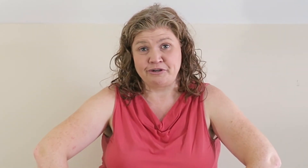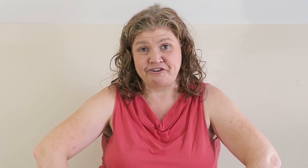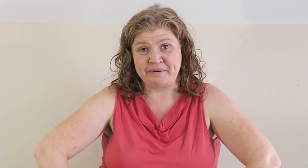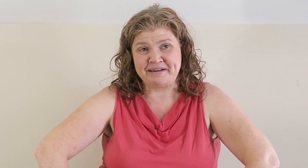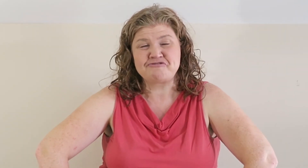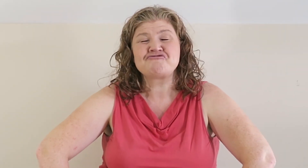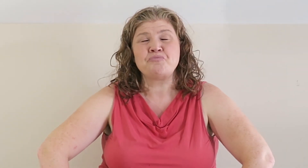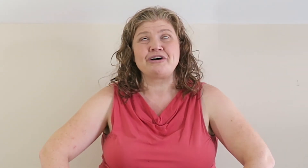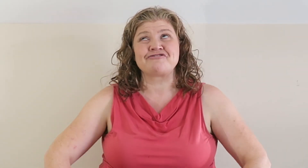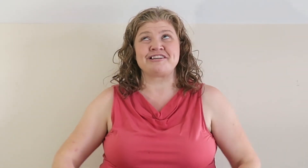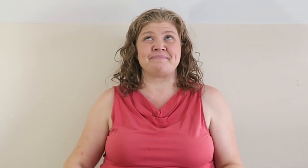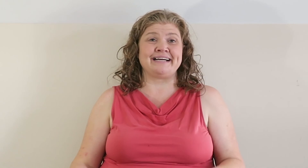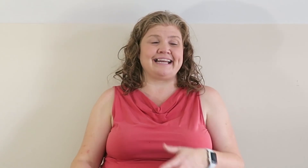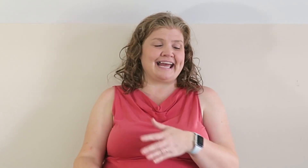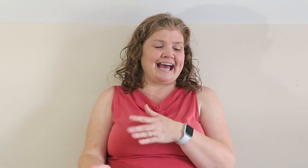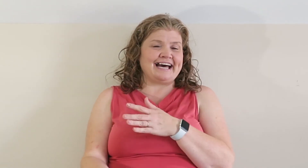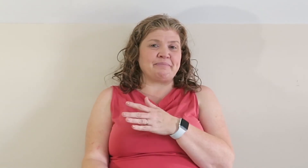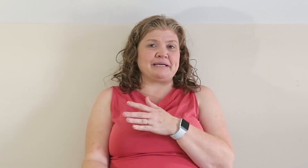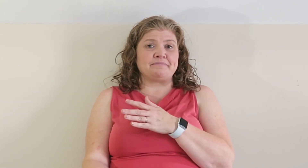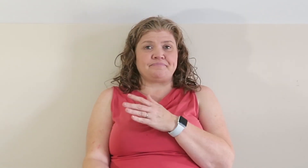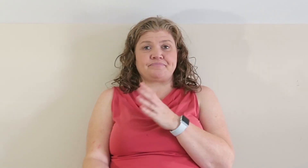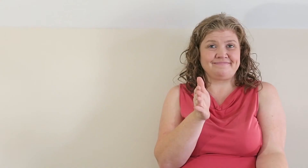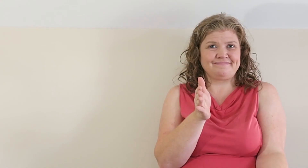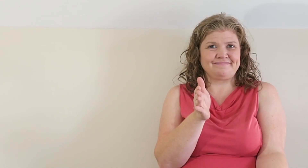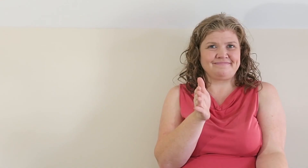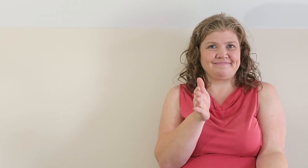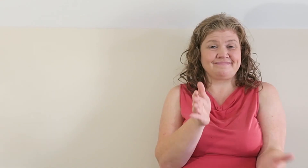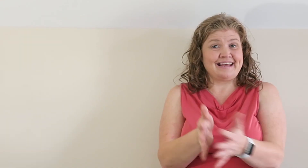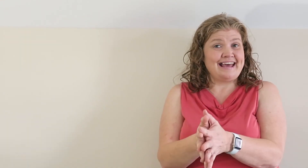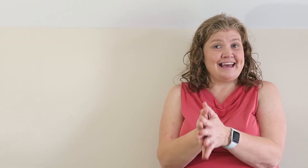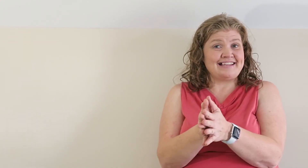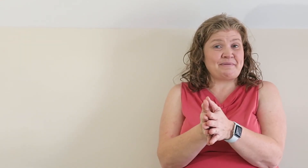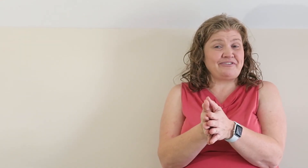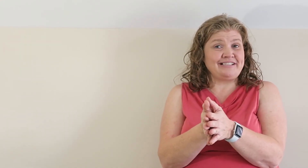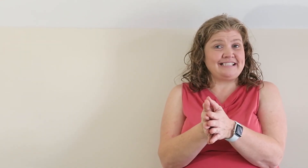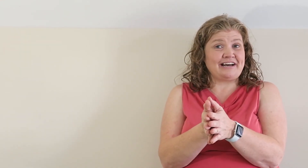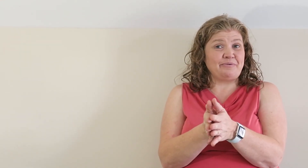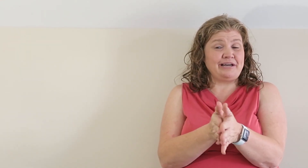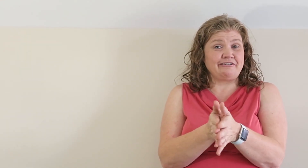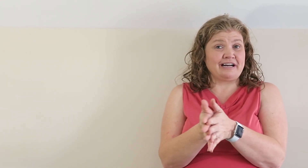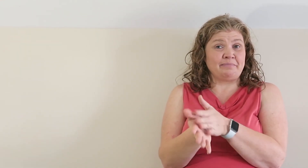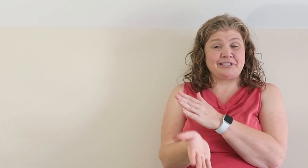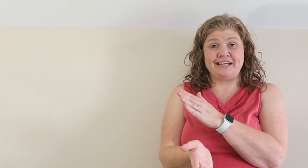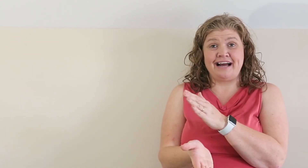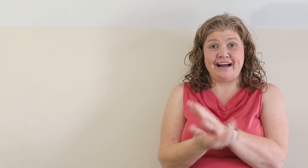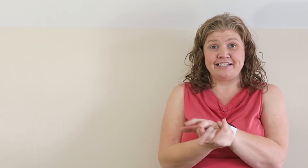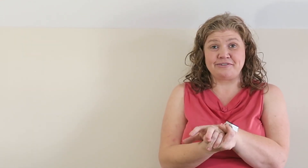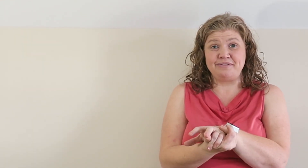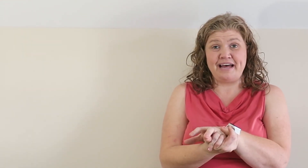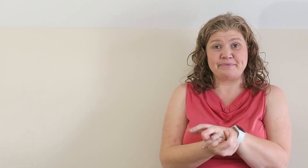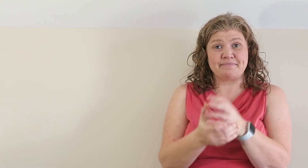Well-trained Mind Academy. And that reference is how we are accomplishing high school lives.